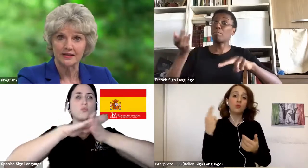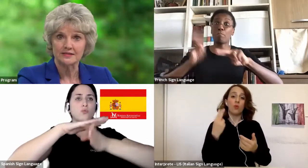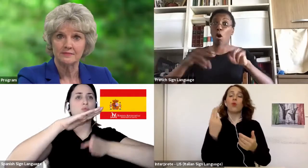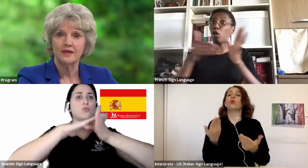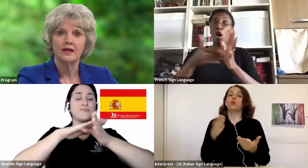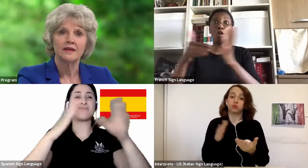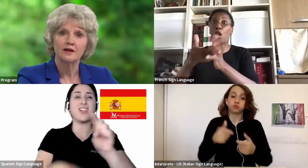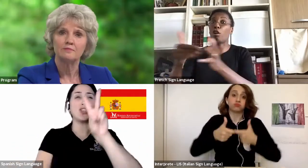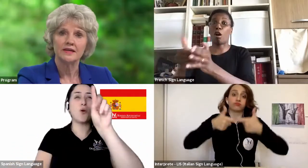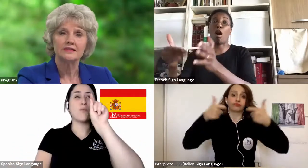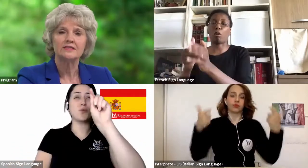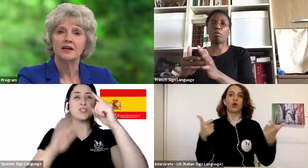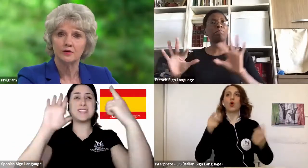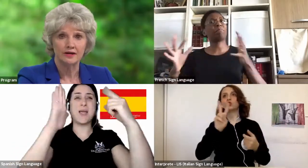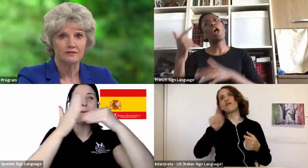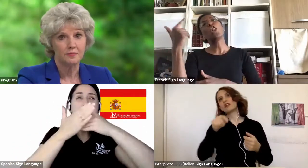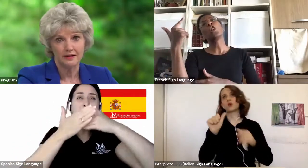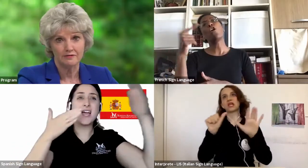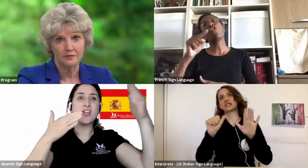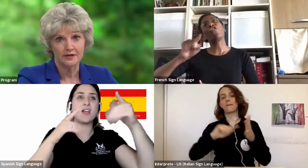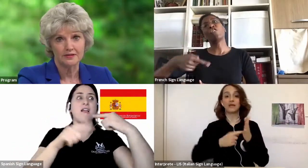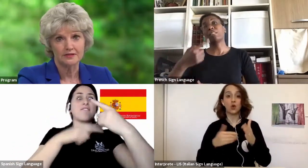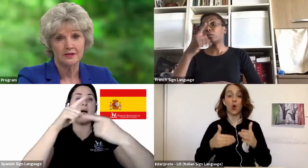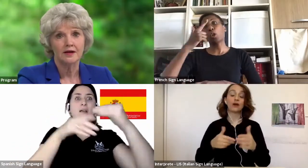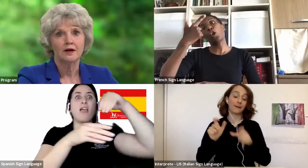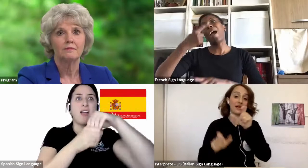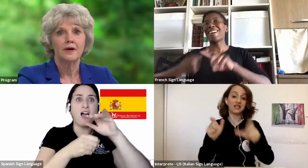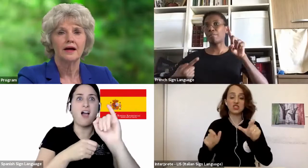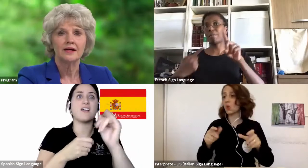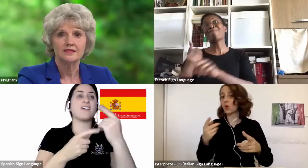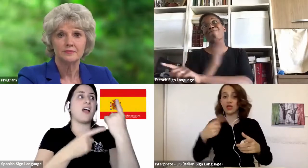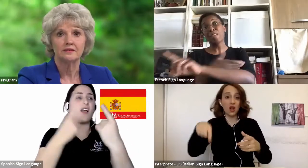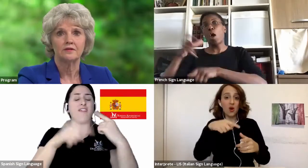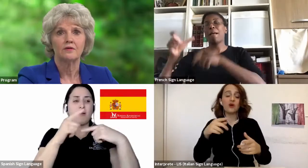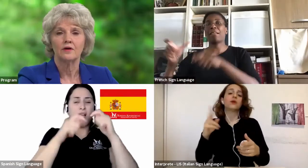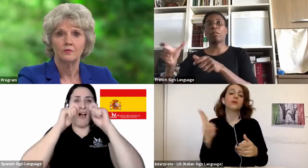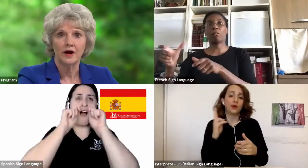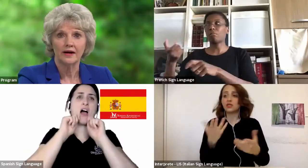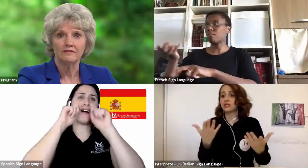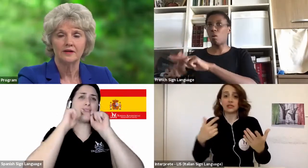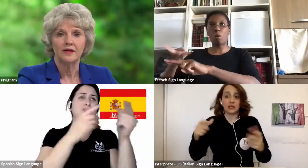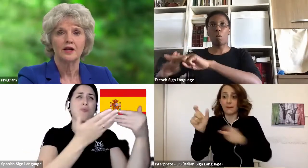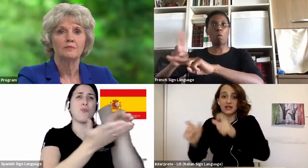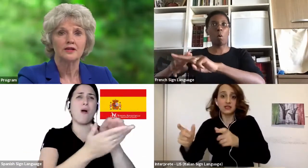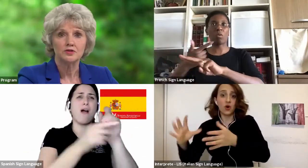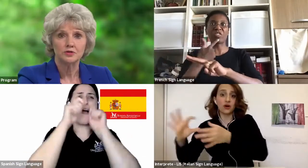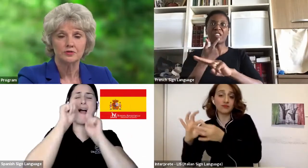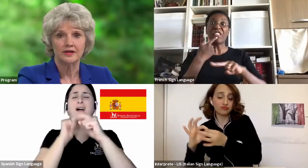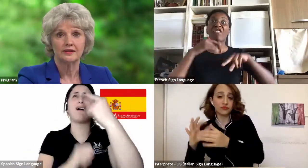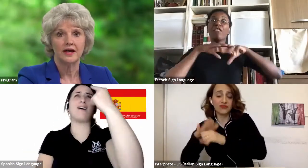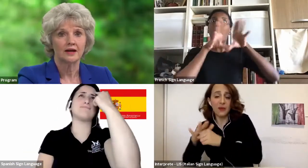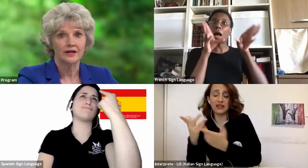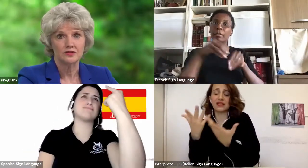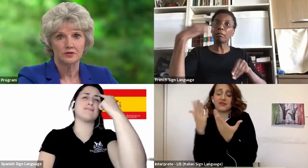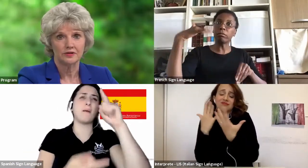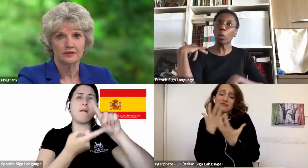families. They are missed and grieved by loved ones, by a husband or a wife, by children